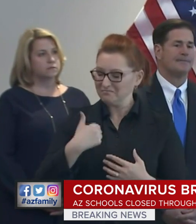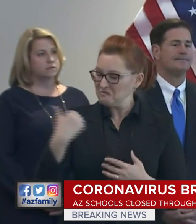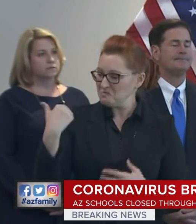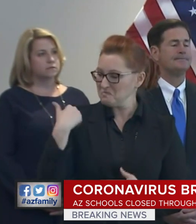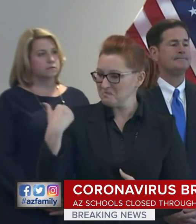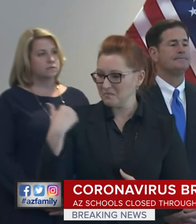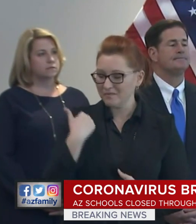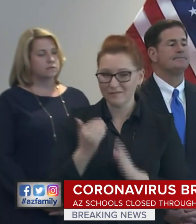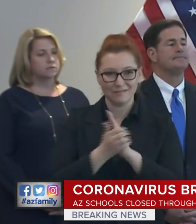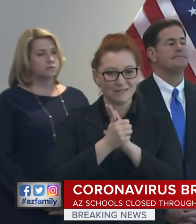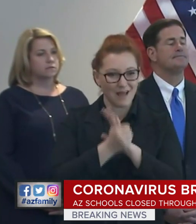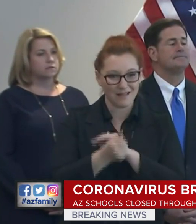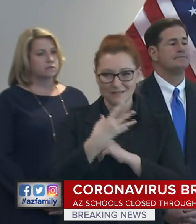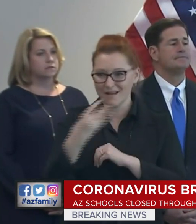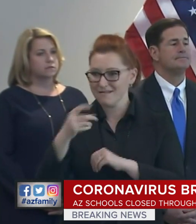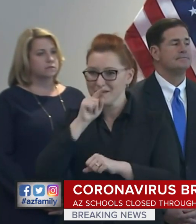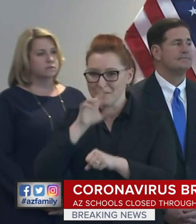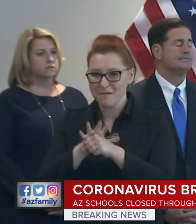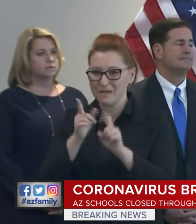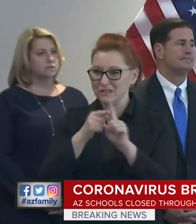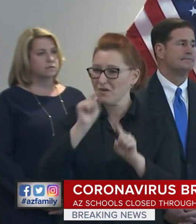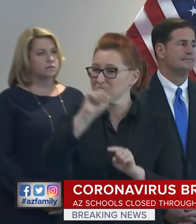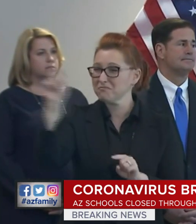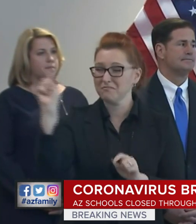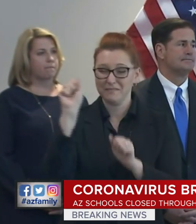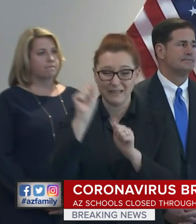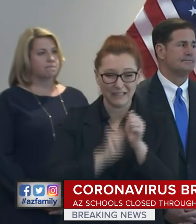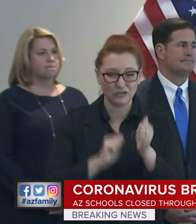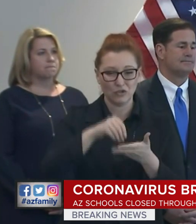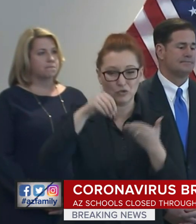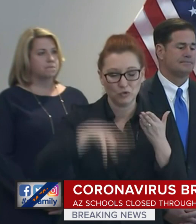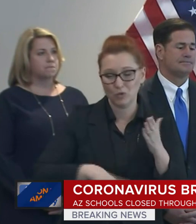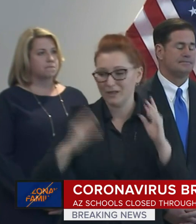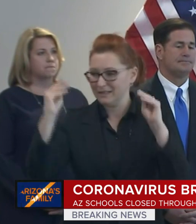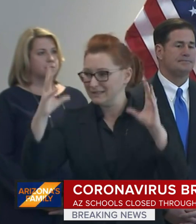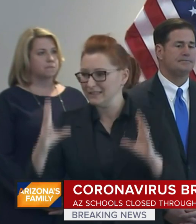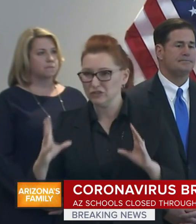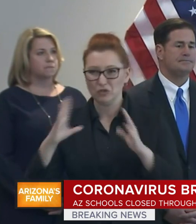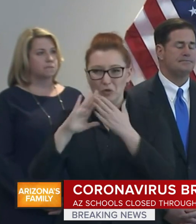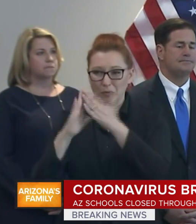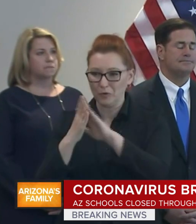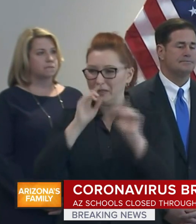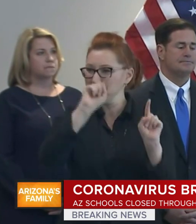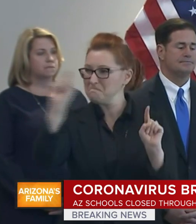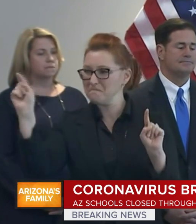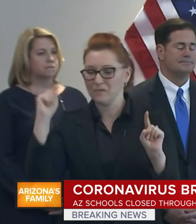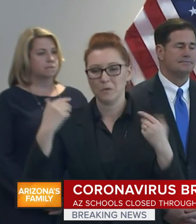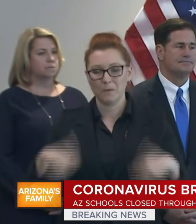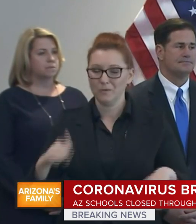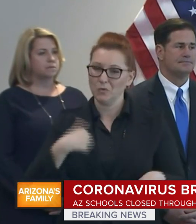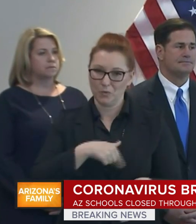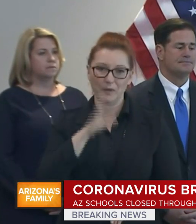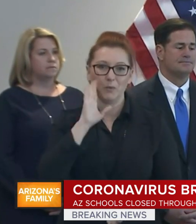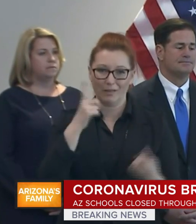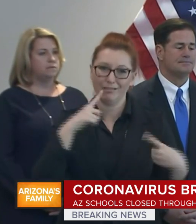talents and commitments of every student, teacher, and community member, we will get through this together.